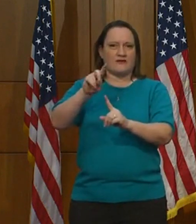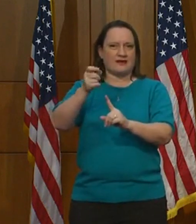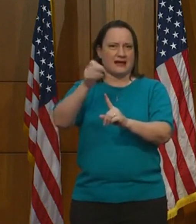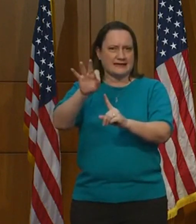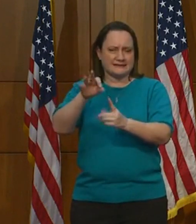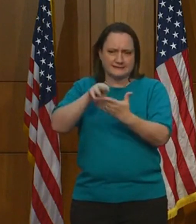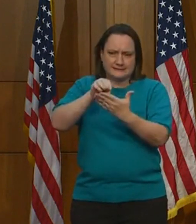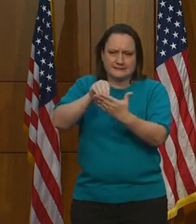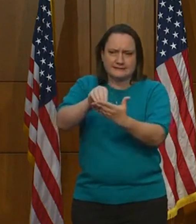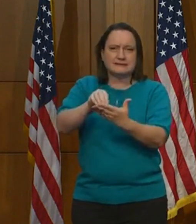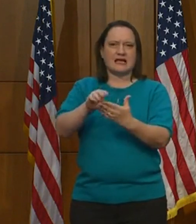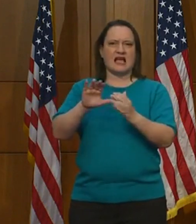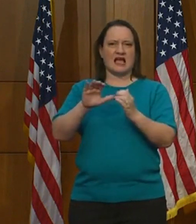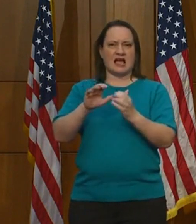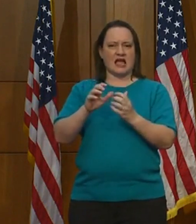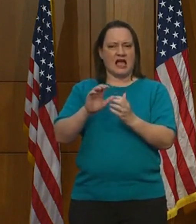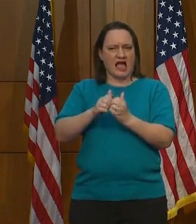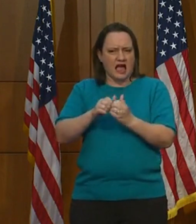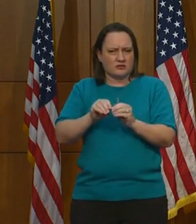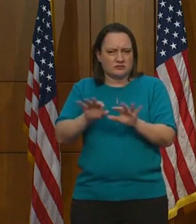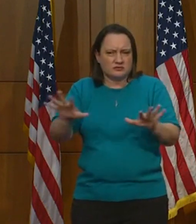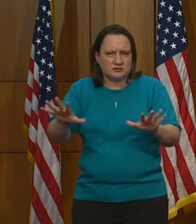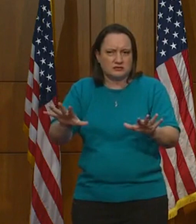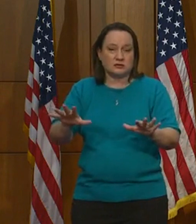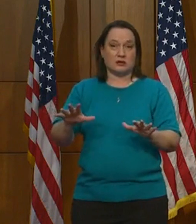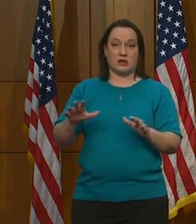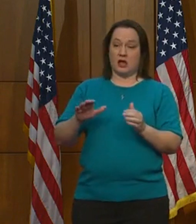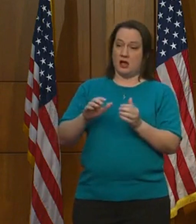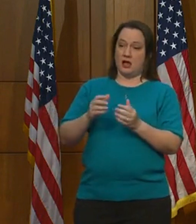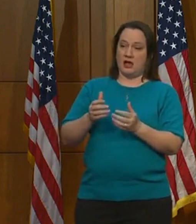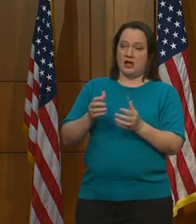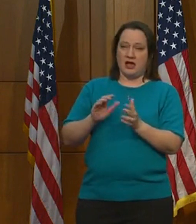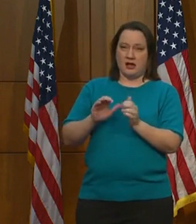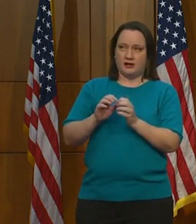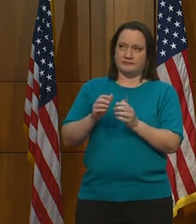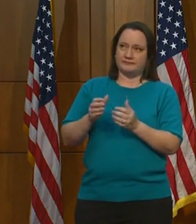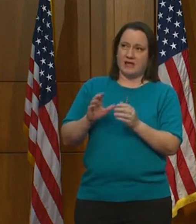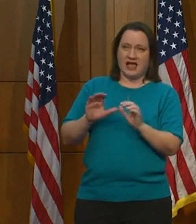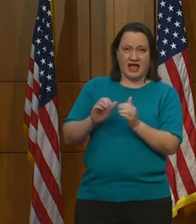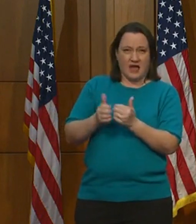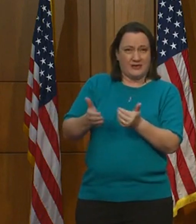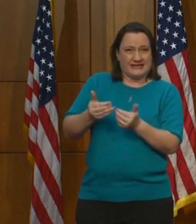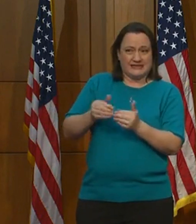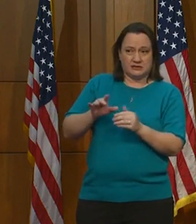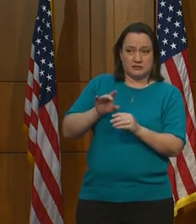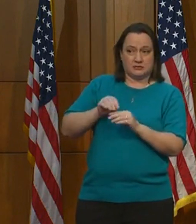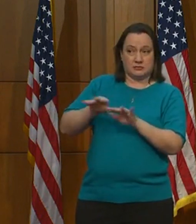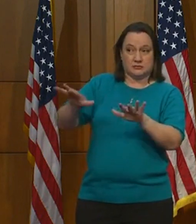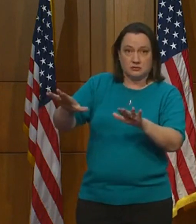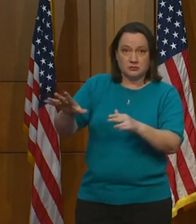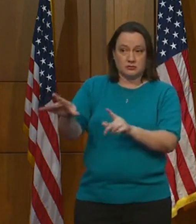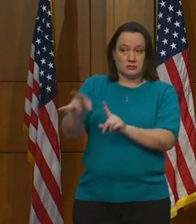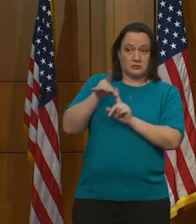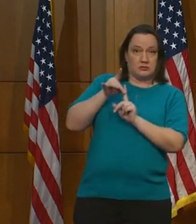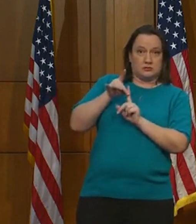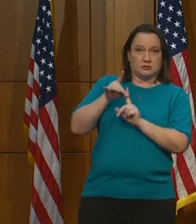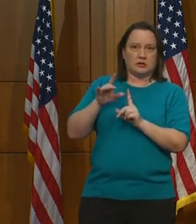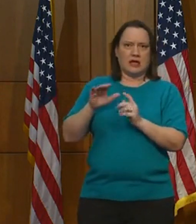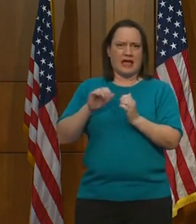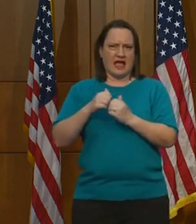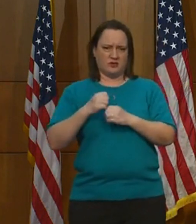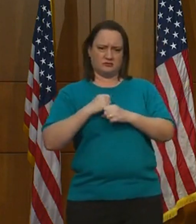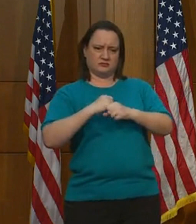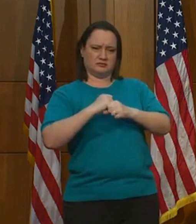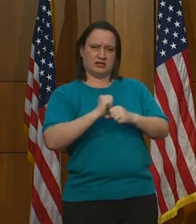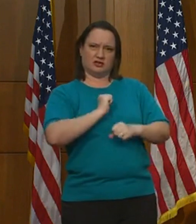spreads, how contagious it is, and how we can keep ourselves safe. Our efforts to slow the spread